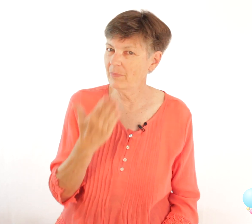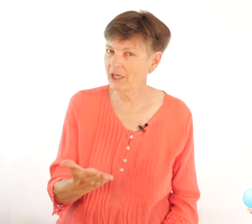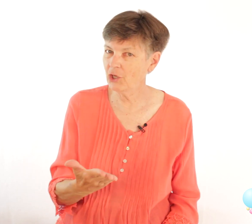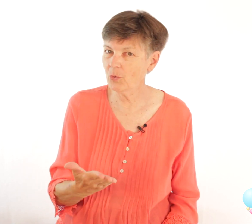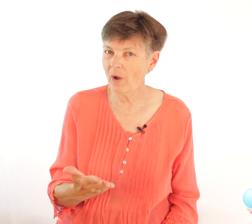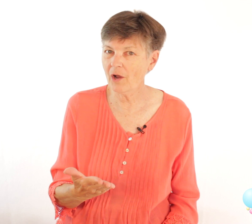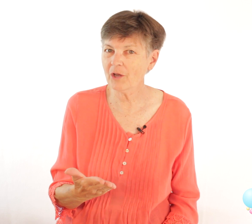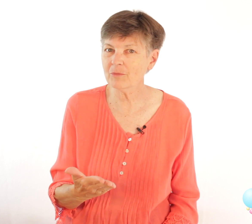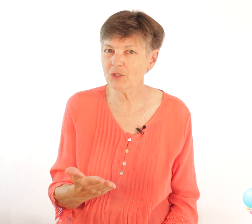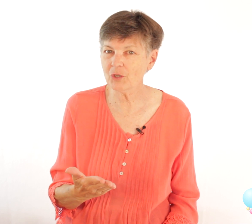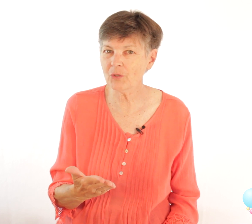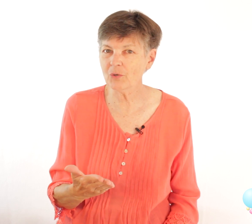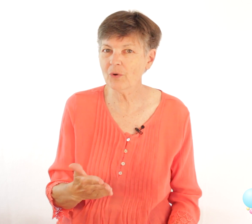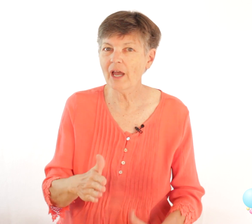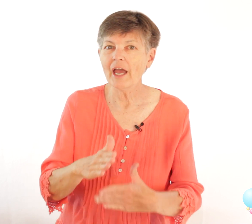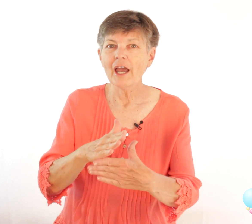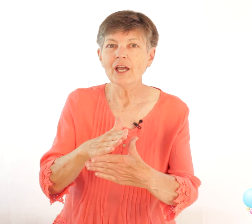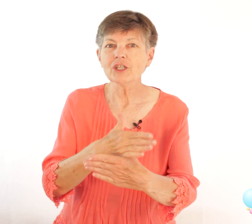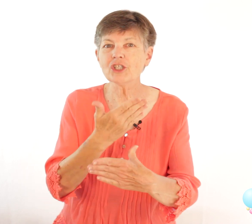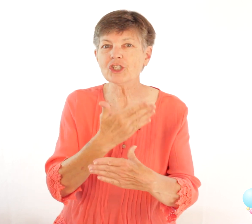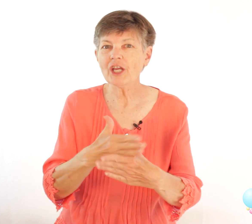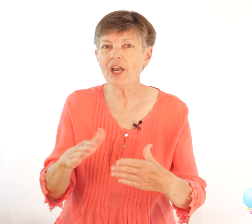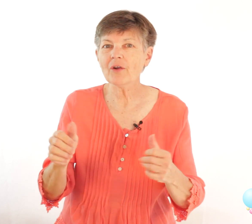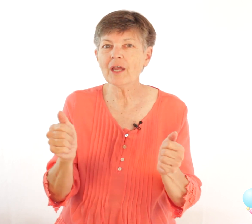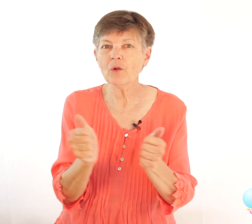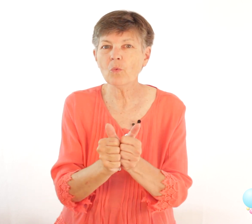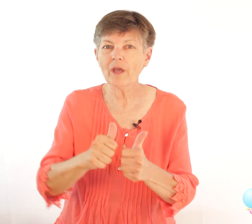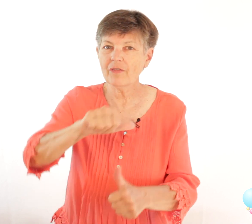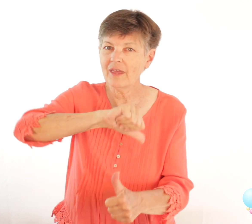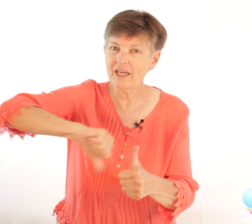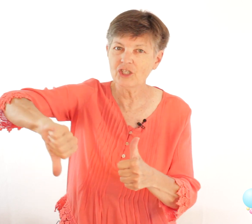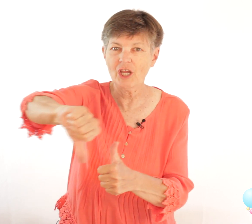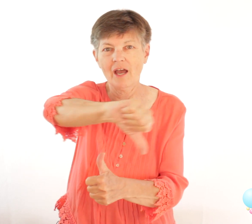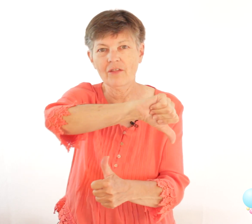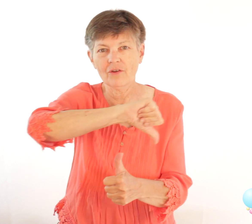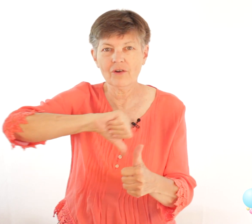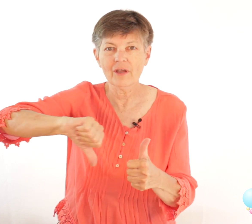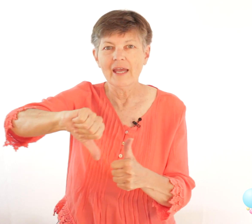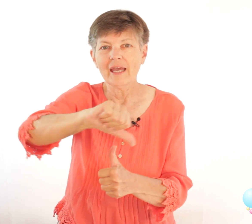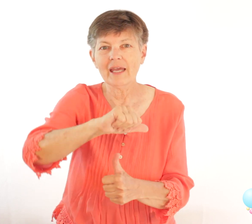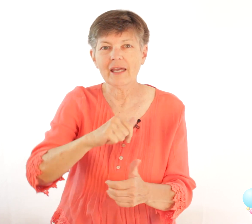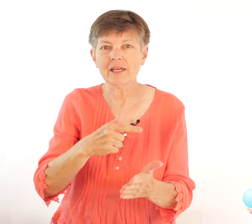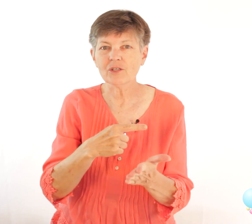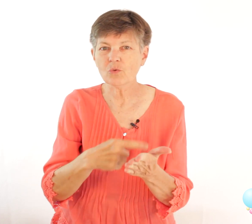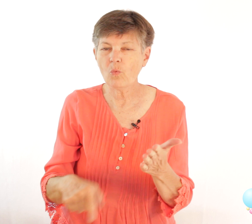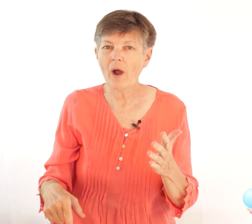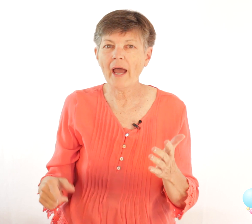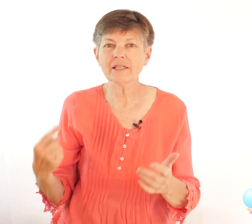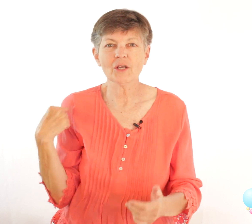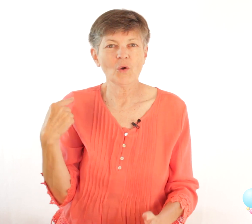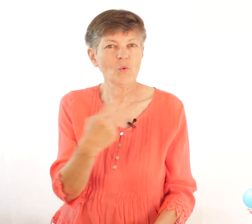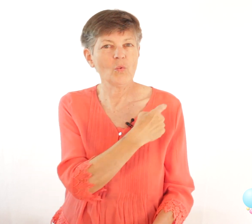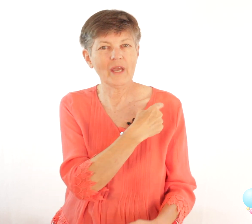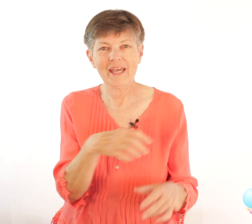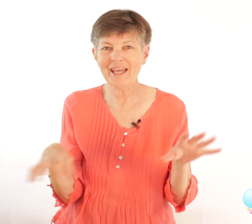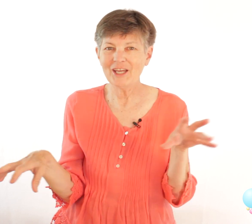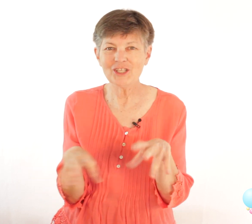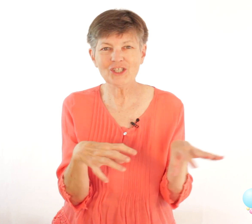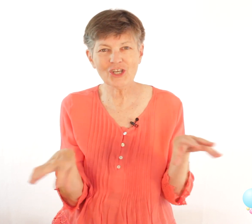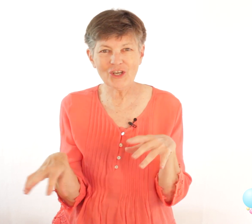big you're welcome to sharing with each other is what we do